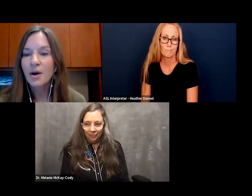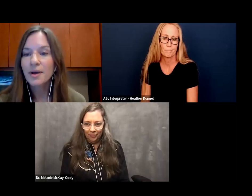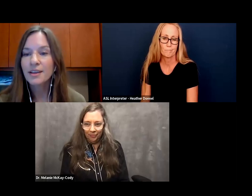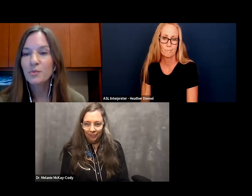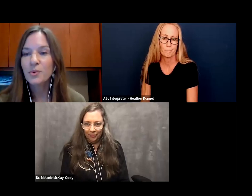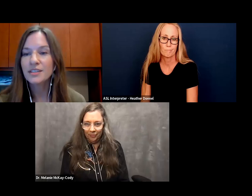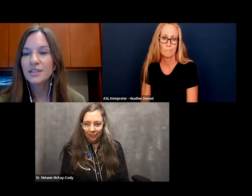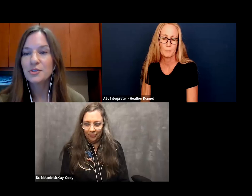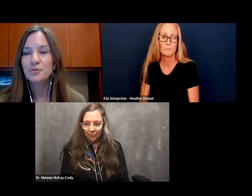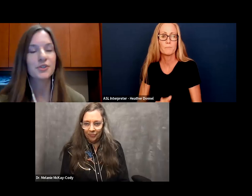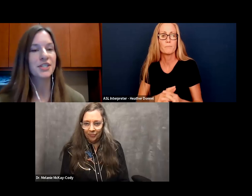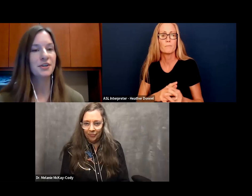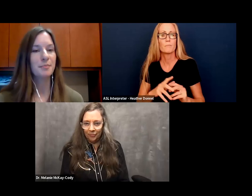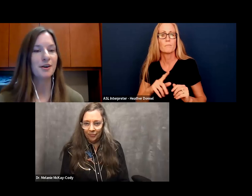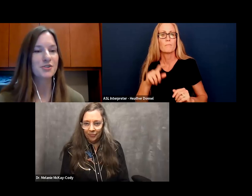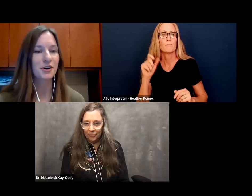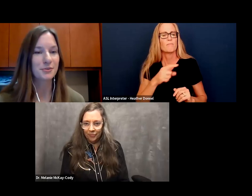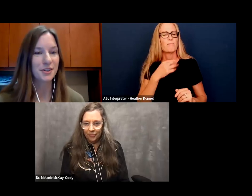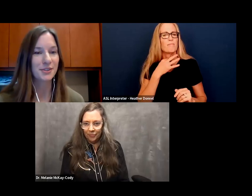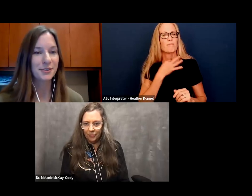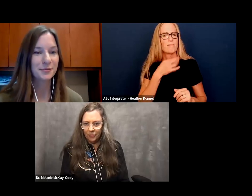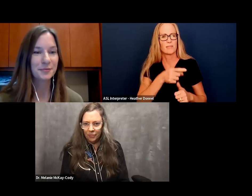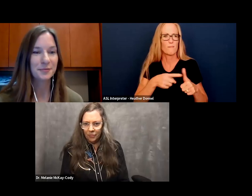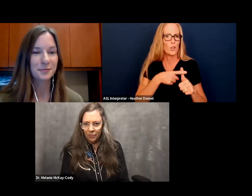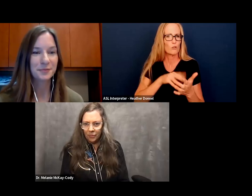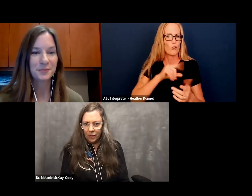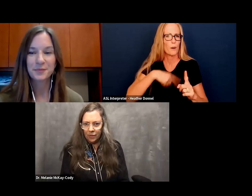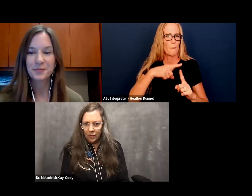How and when did you first hear about Charles Russell?